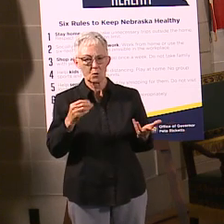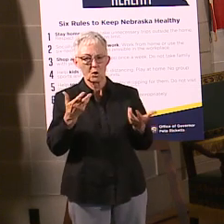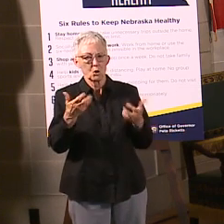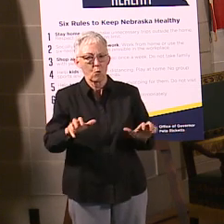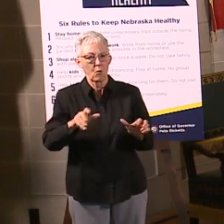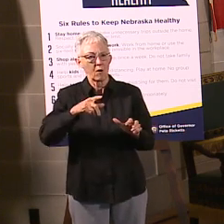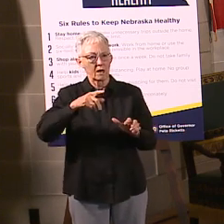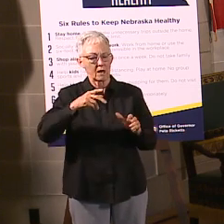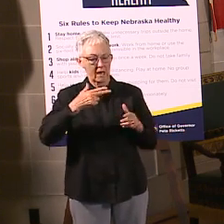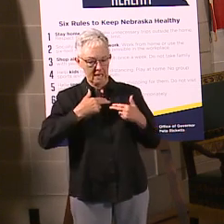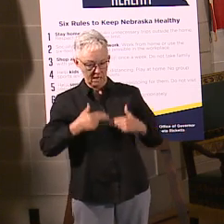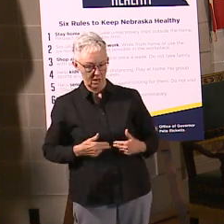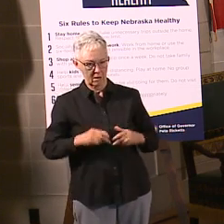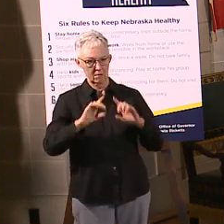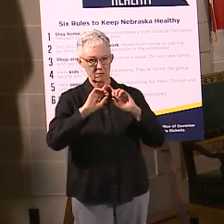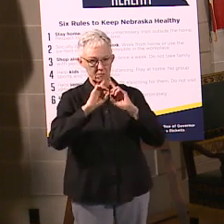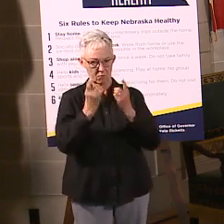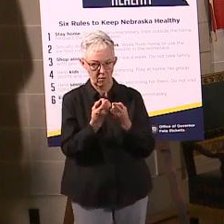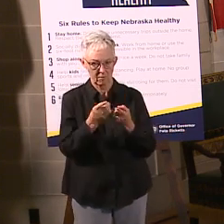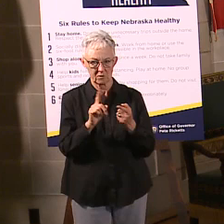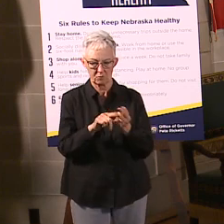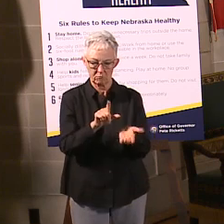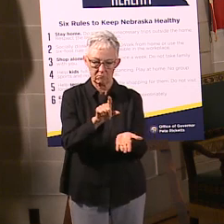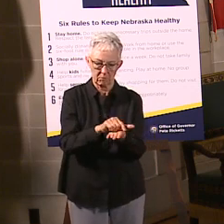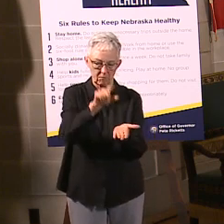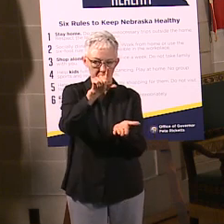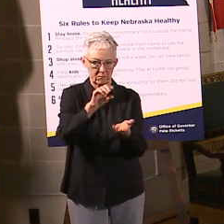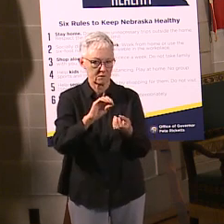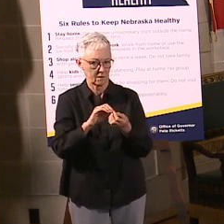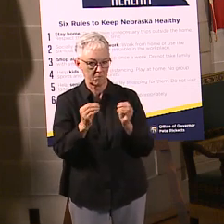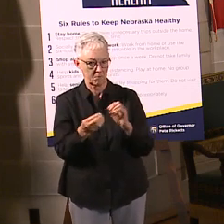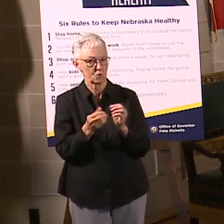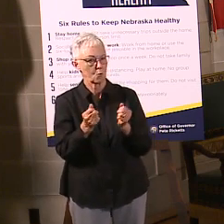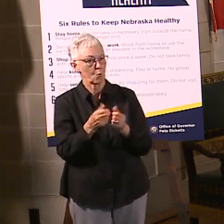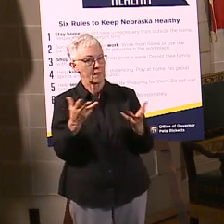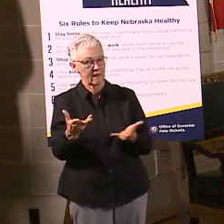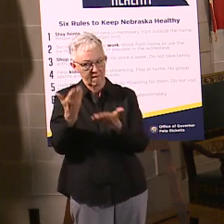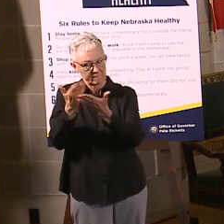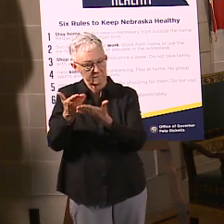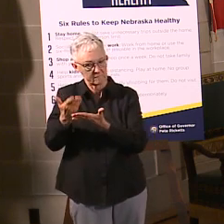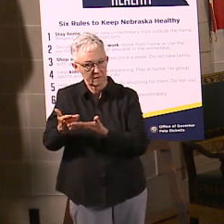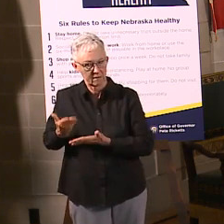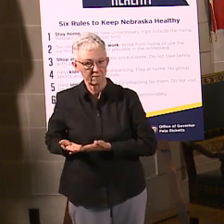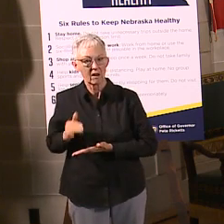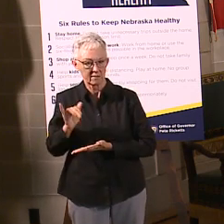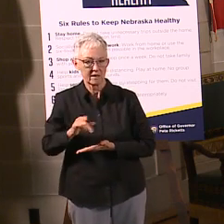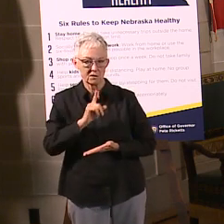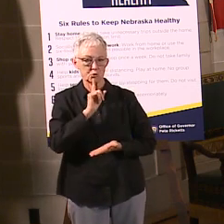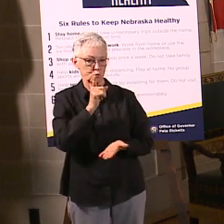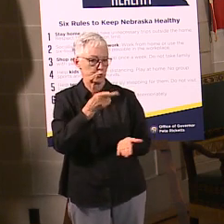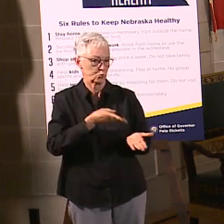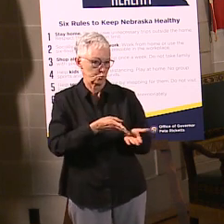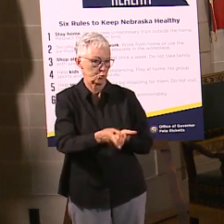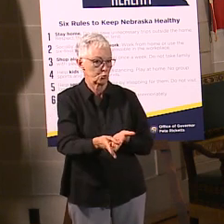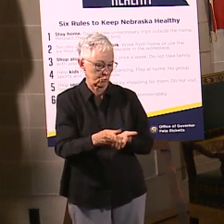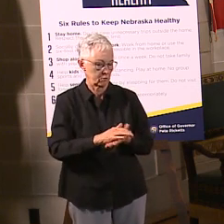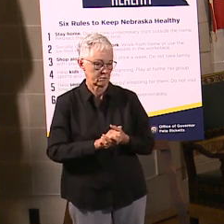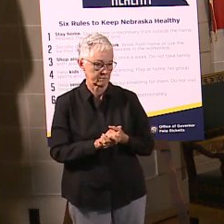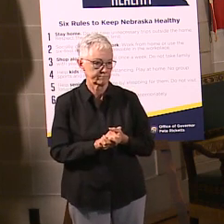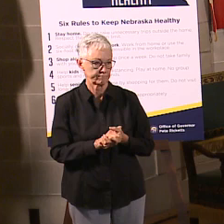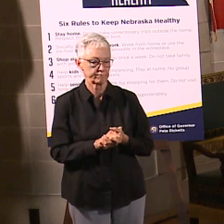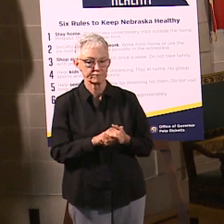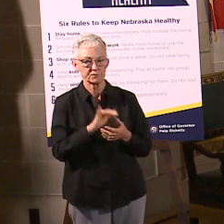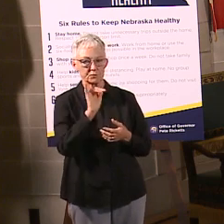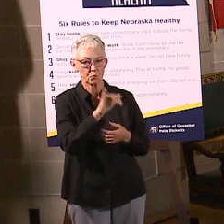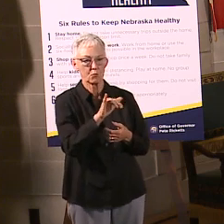is. So we do have aggregate data that we are, you know, tracking at the state, but that's the only way we're going to present it is the aggregate. So with regard to